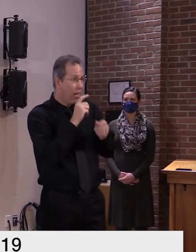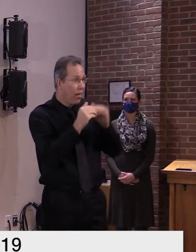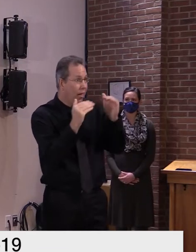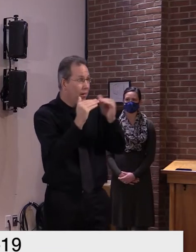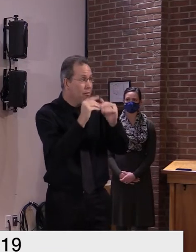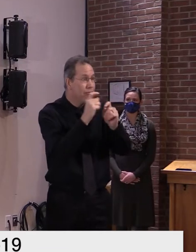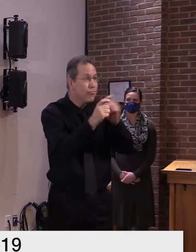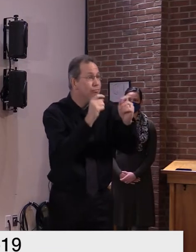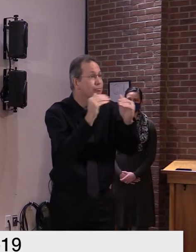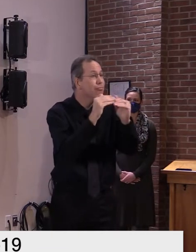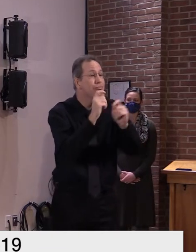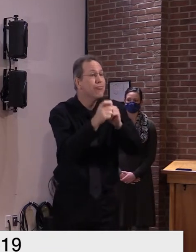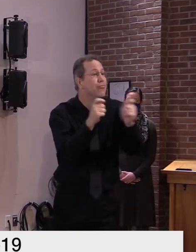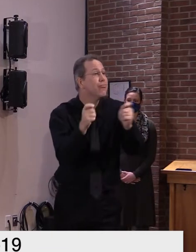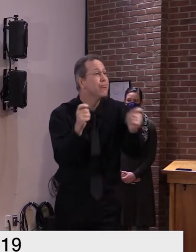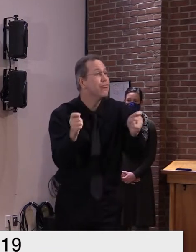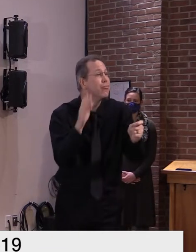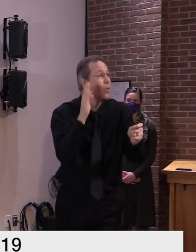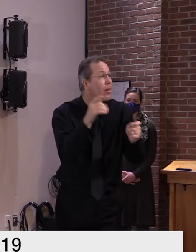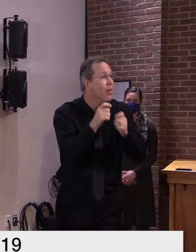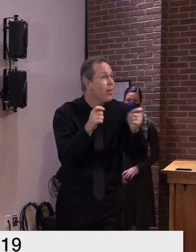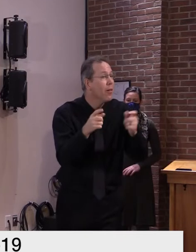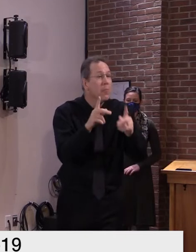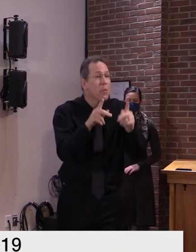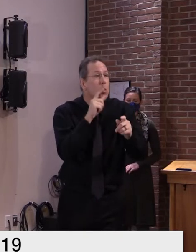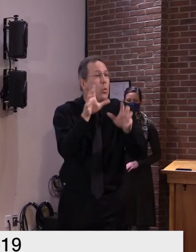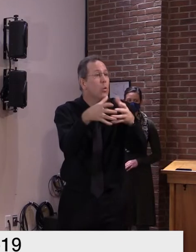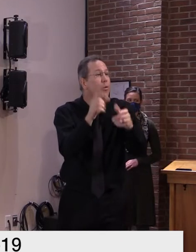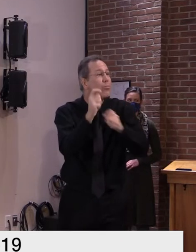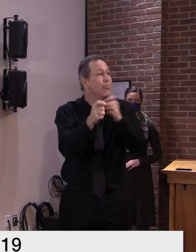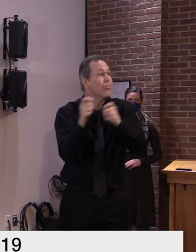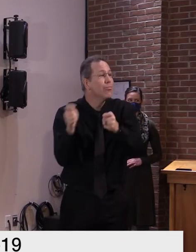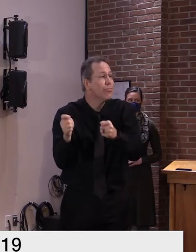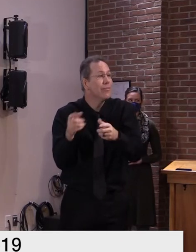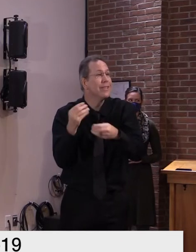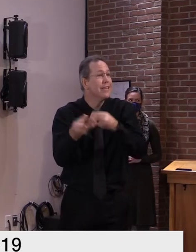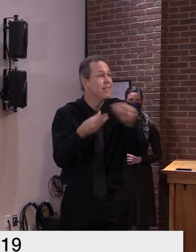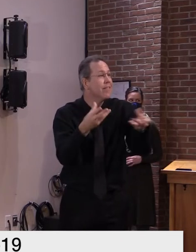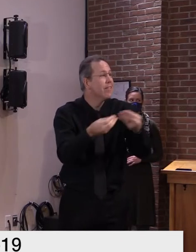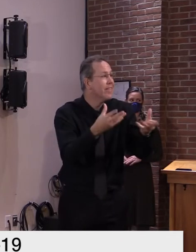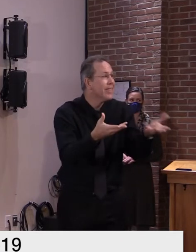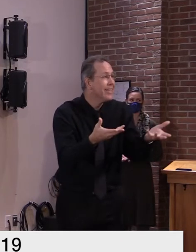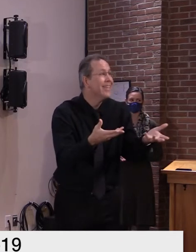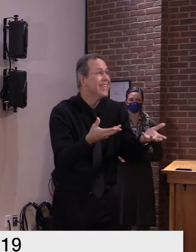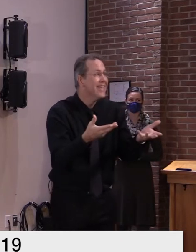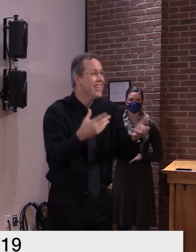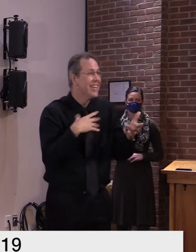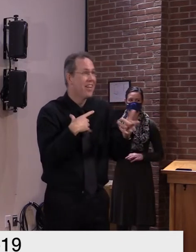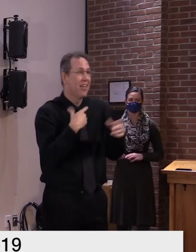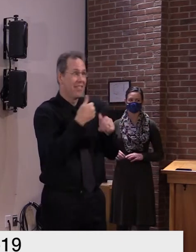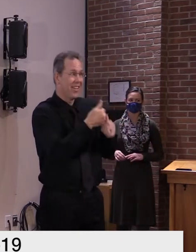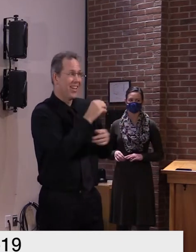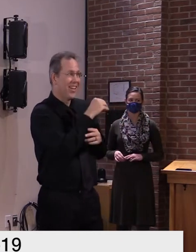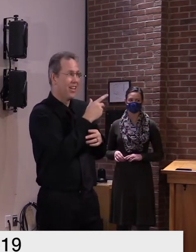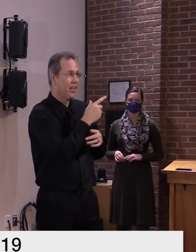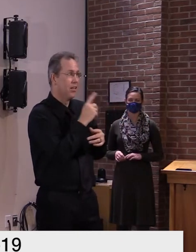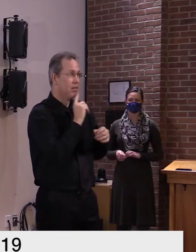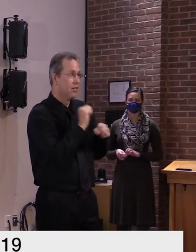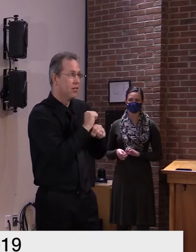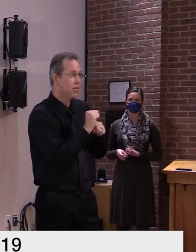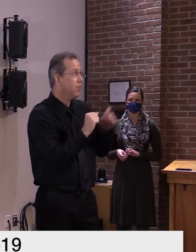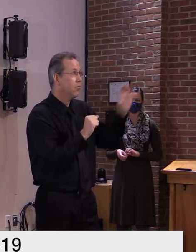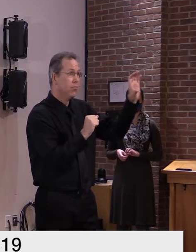get the doses that everyone thinks we are and we're still waiting for the approval of the second company